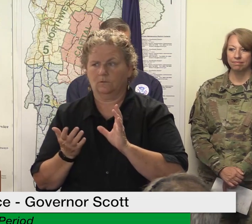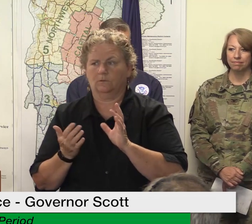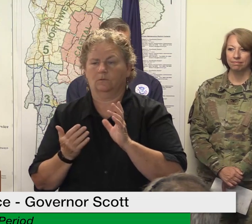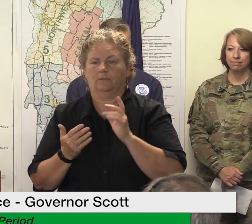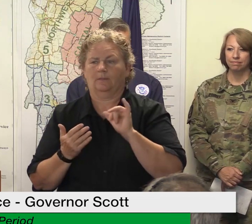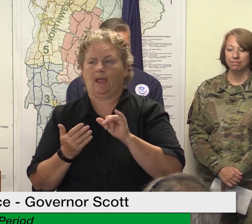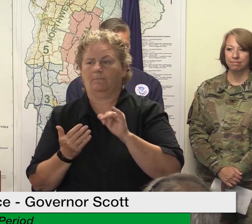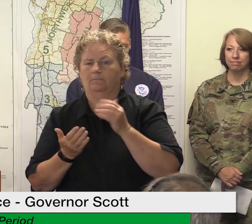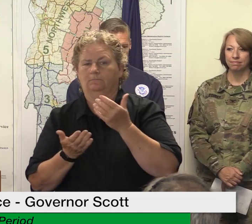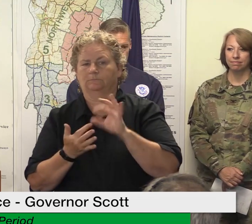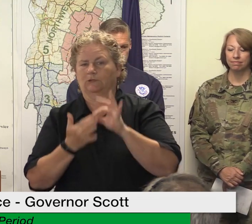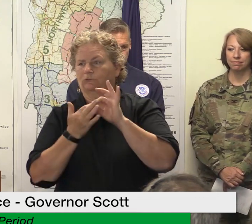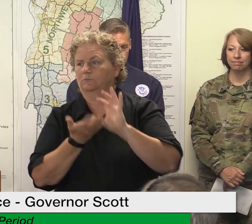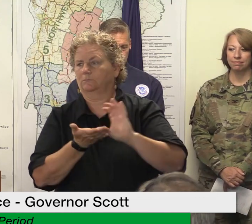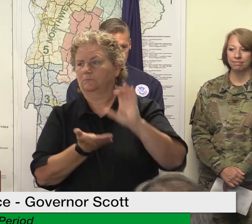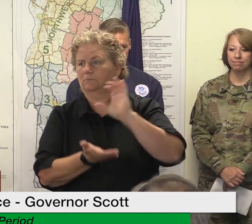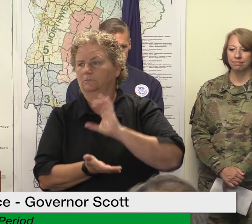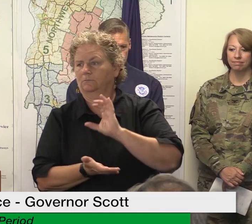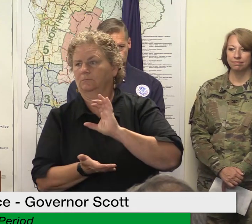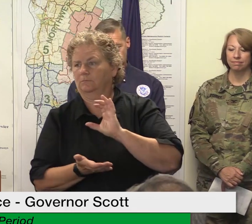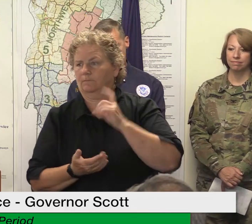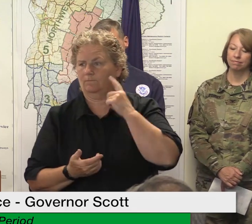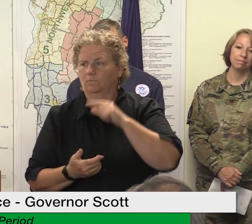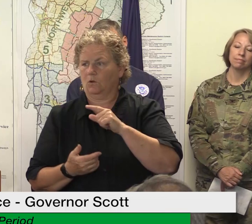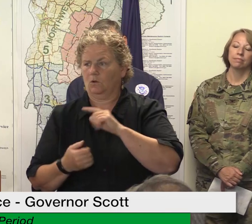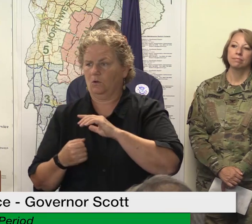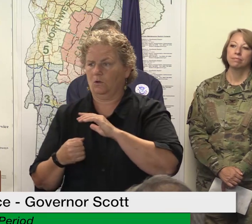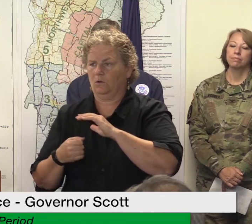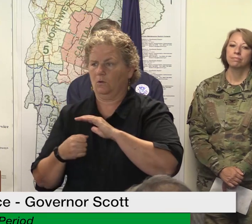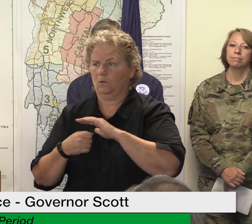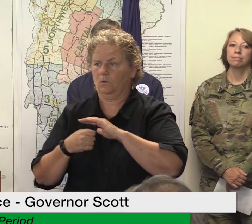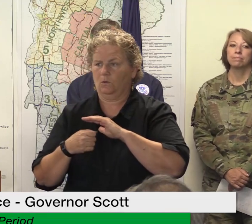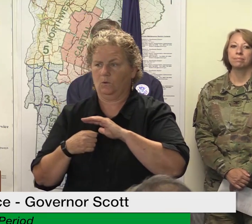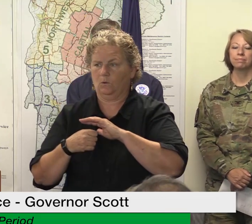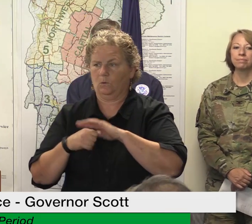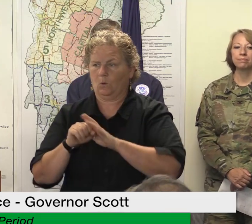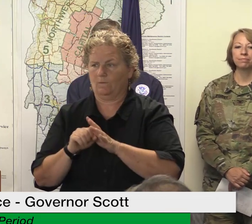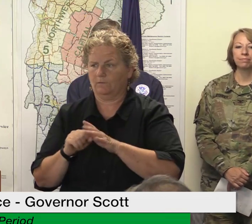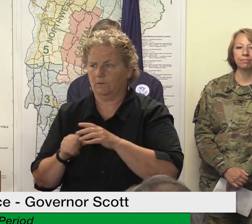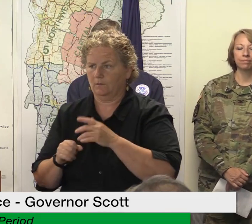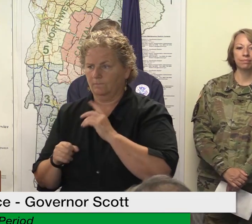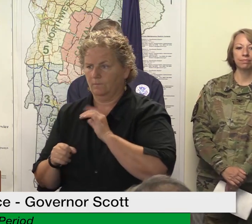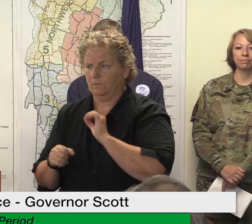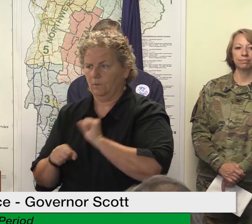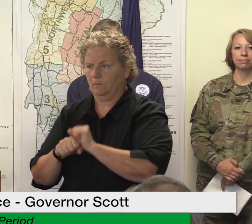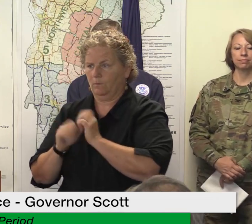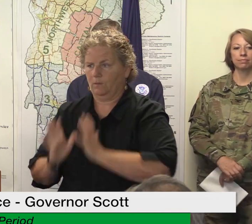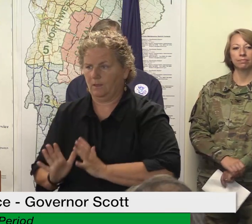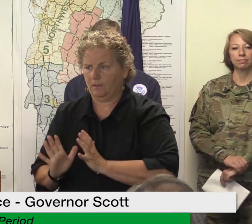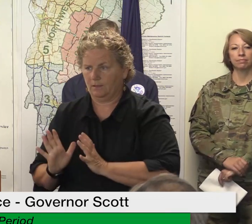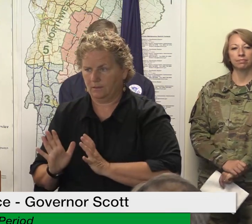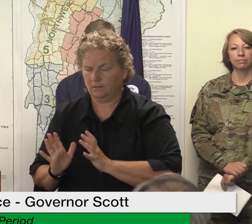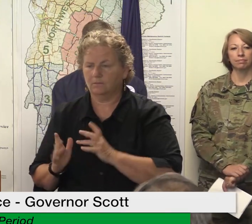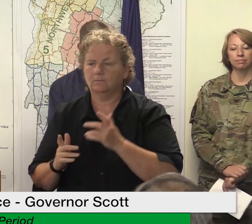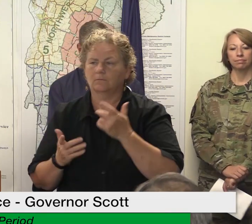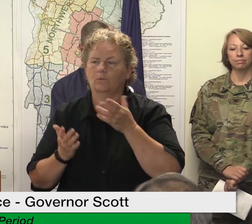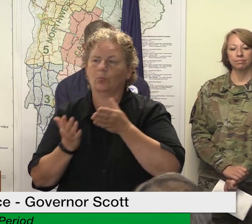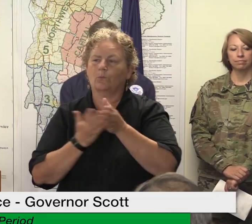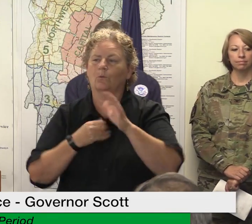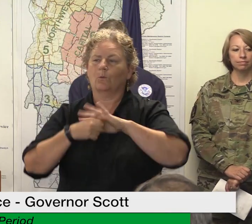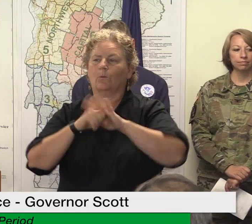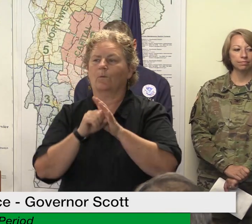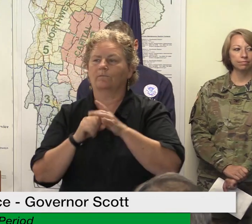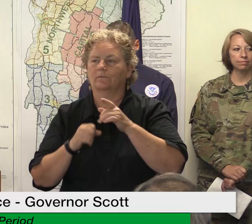in between and some of them frankly made mistakes in what they did is there any there hasn't been much um yet so far maybe